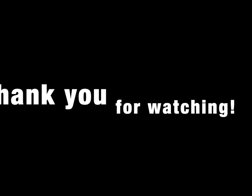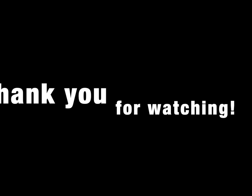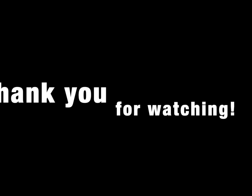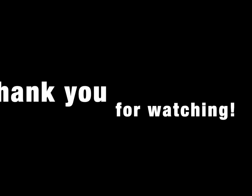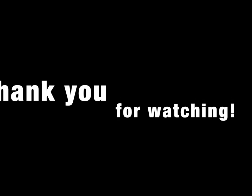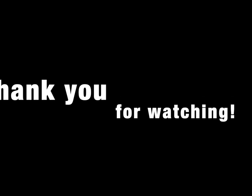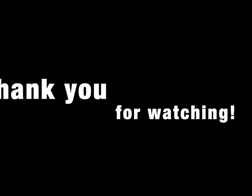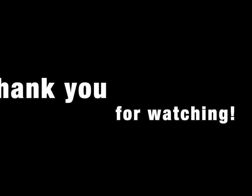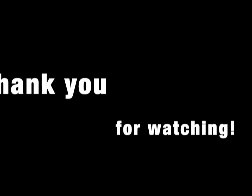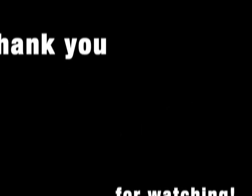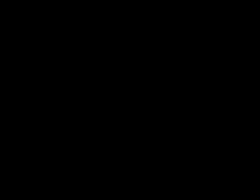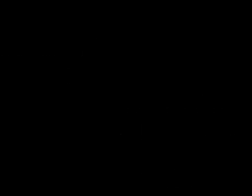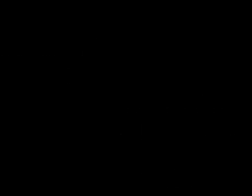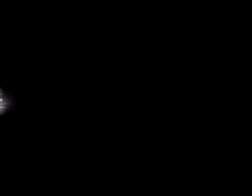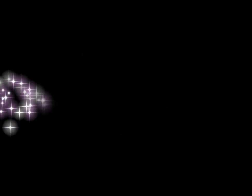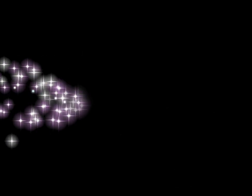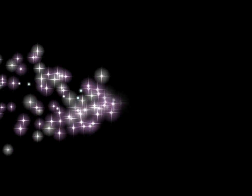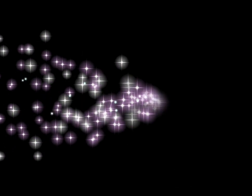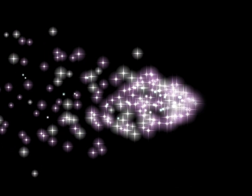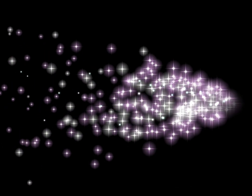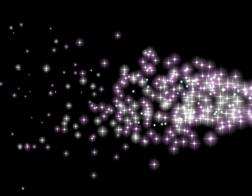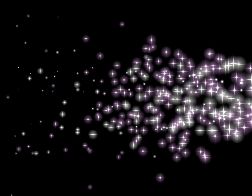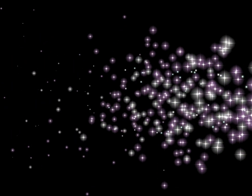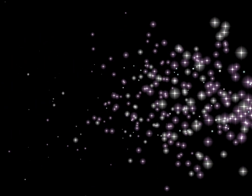always into trouble. With pretty pigtails and a smile that makes us giggle. What can we say? That's just Coco being Coco. guys. time. we go.